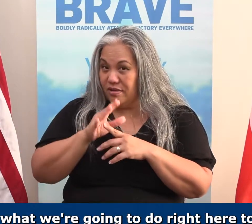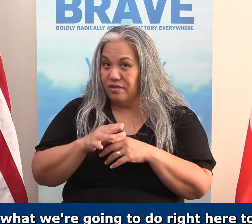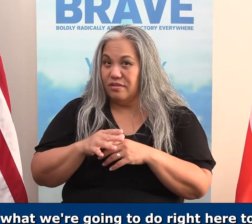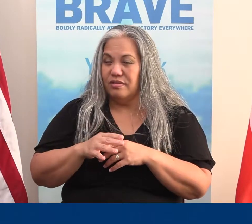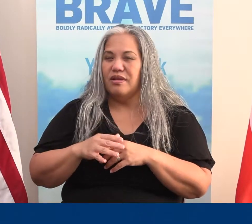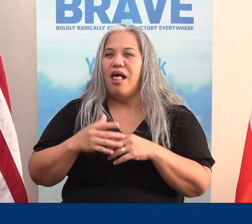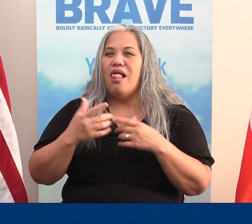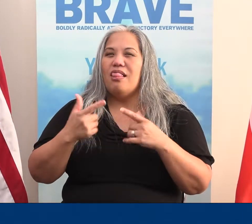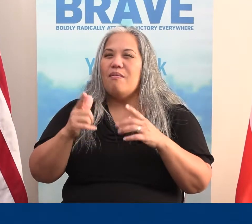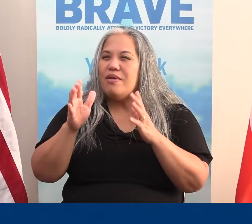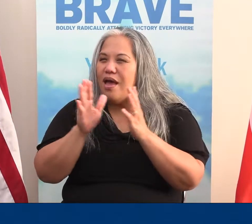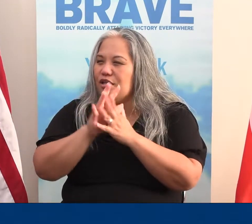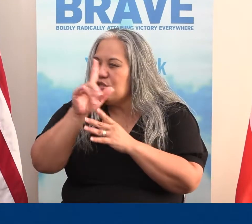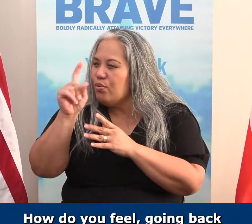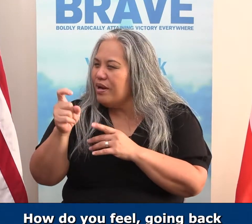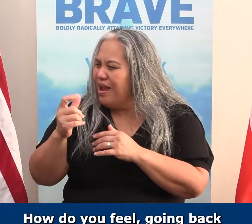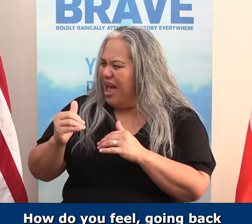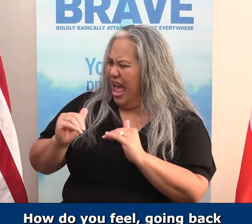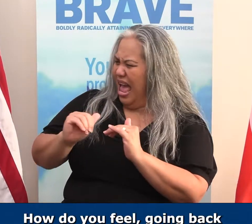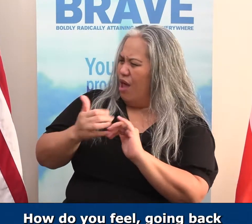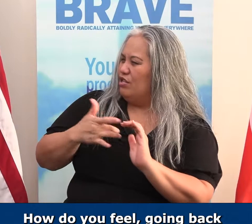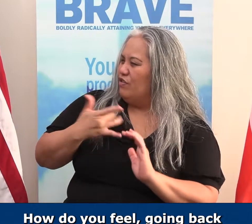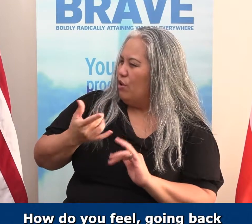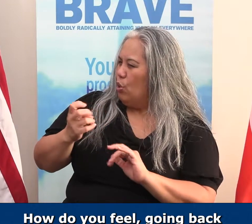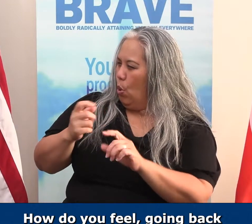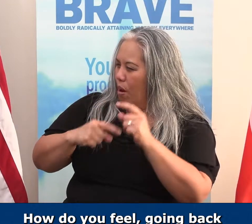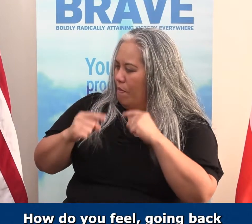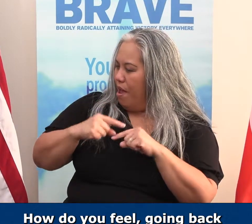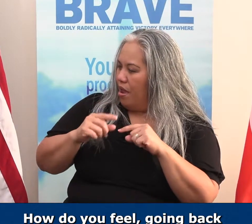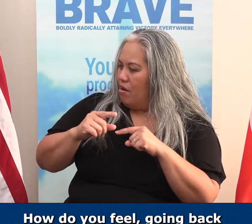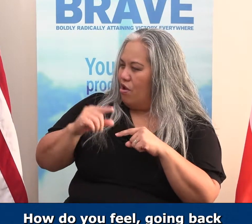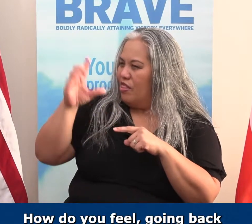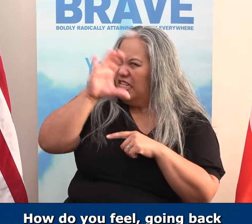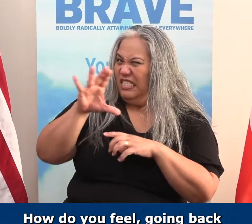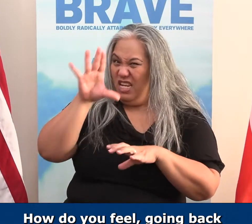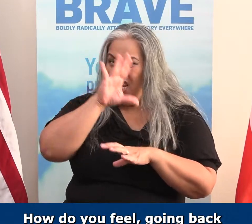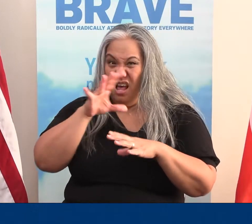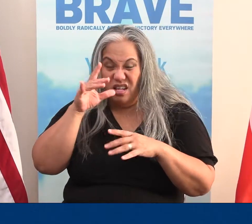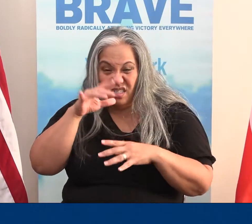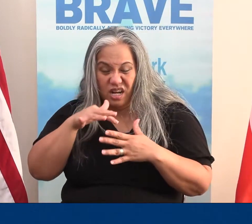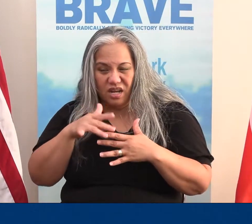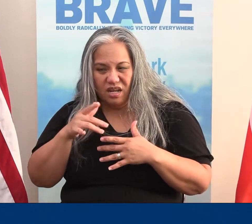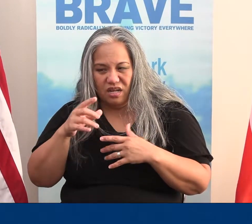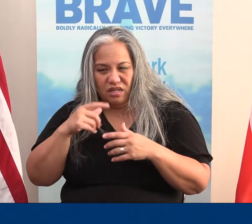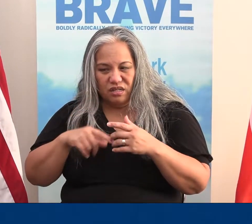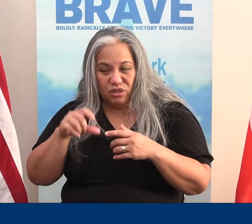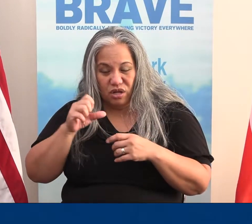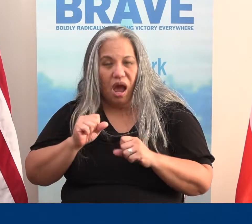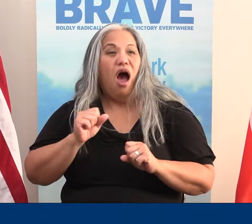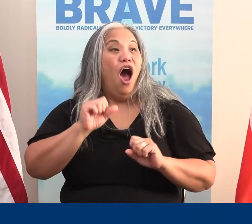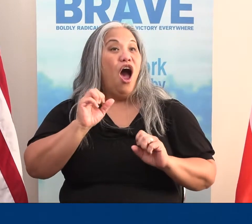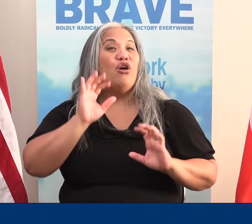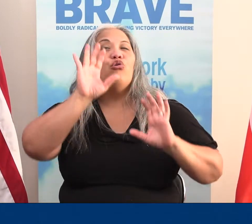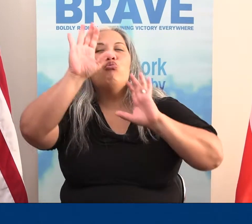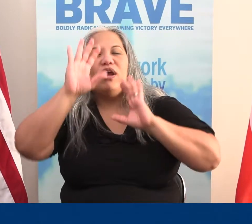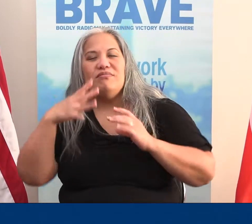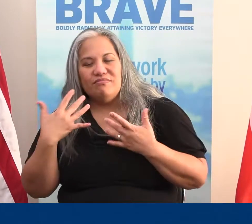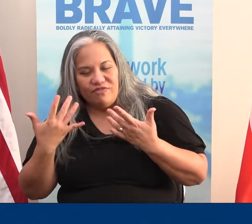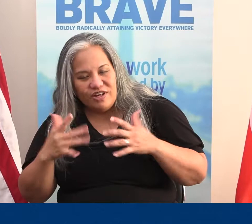Now, let me ask you a question. How did you feel going back on the Seeking God study? Did you study back through it? Oh, you did? Great. That's